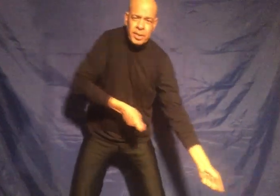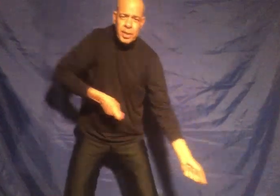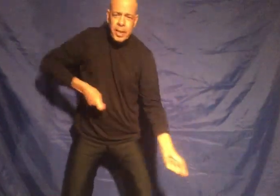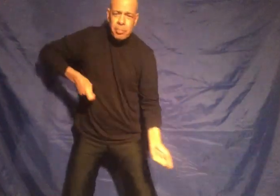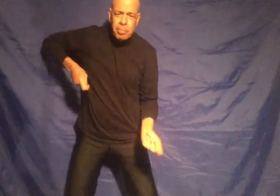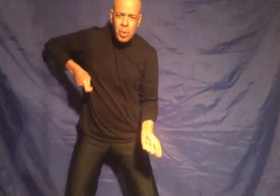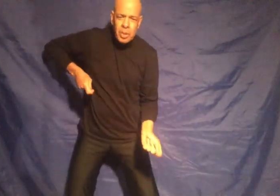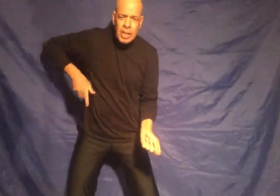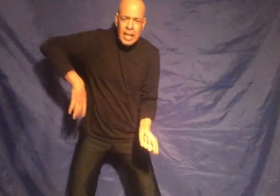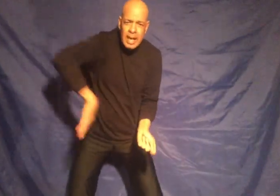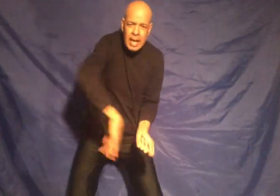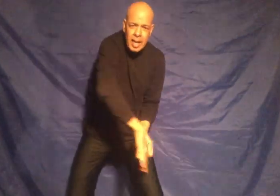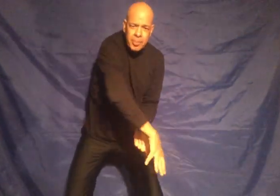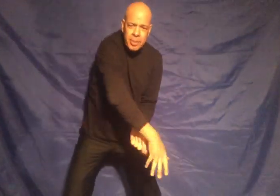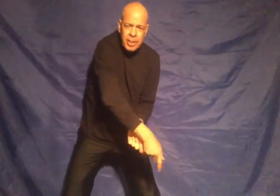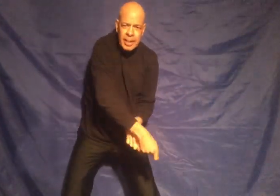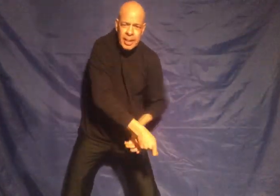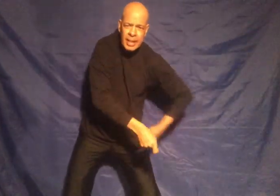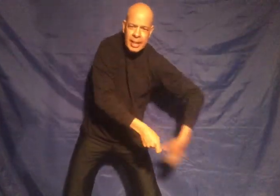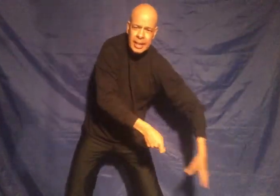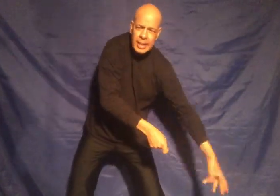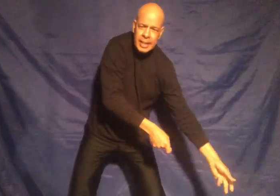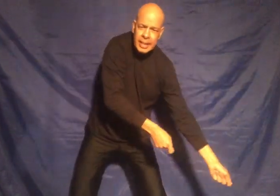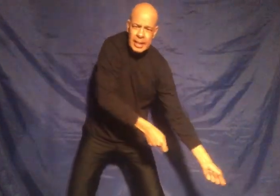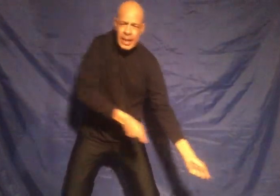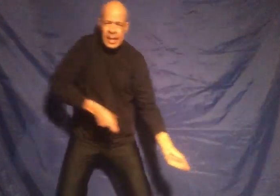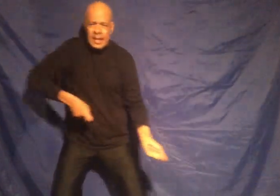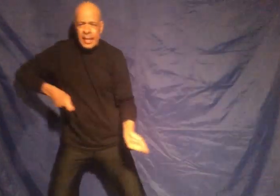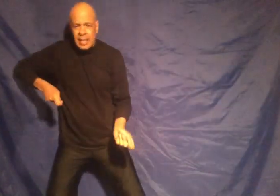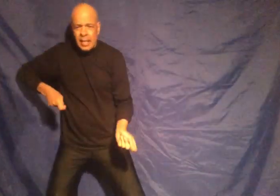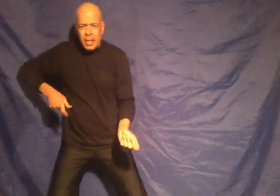you can pull up and up